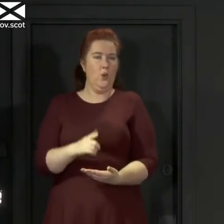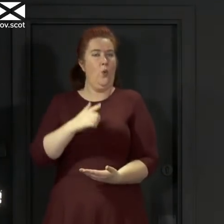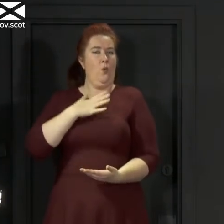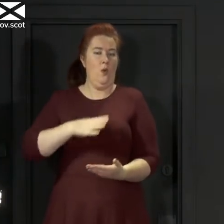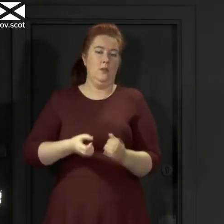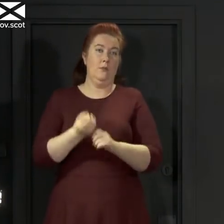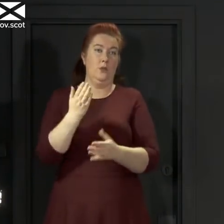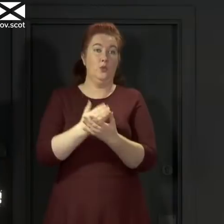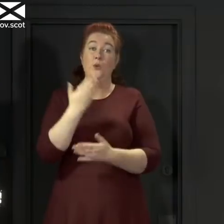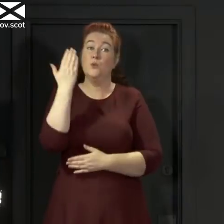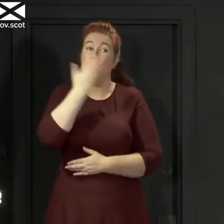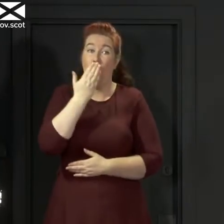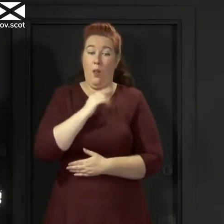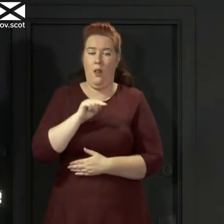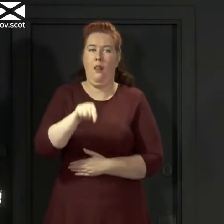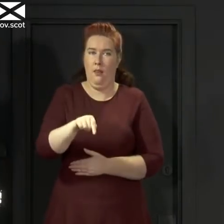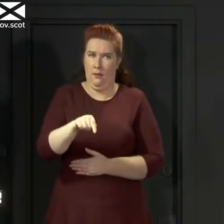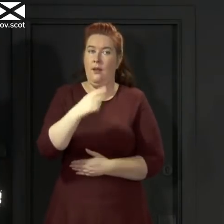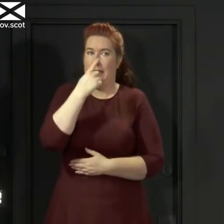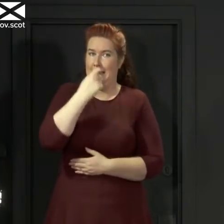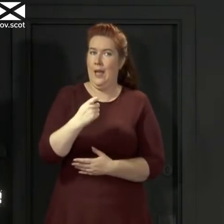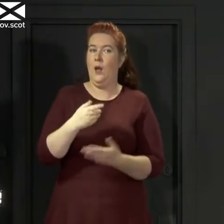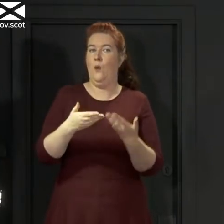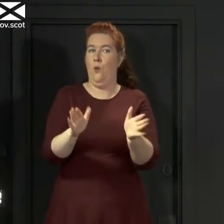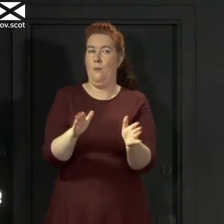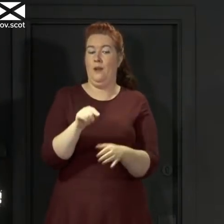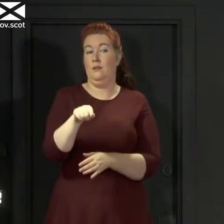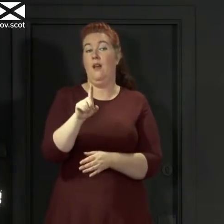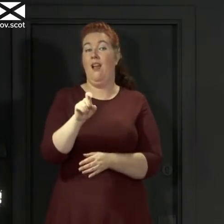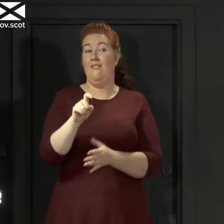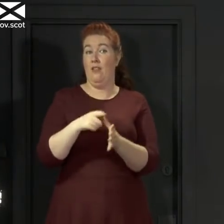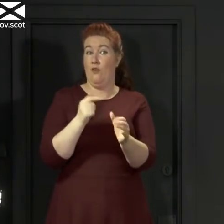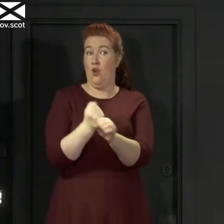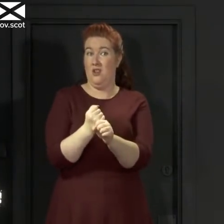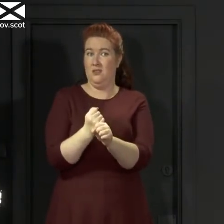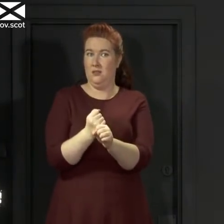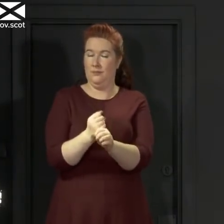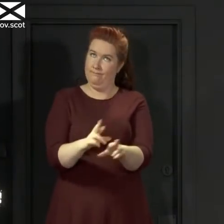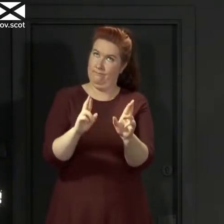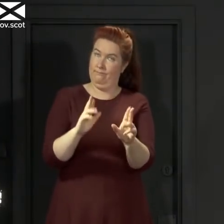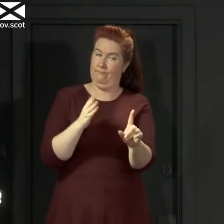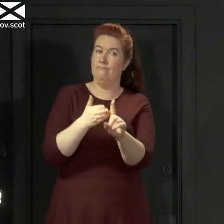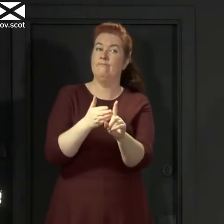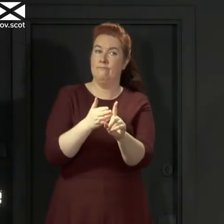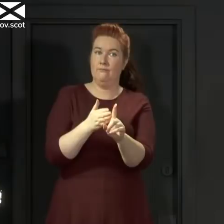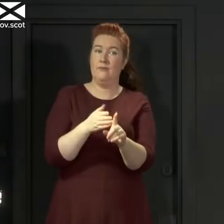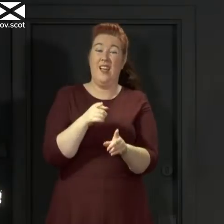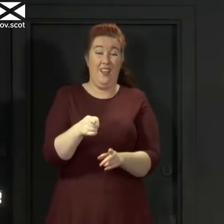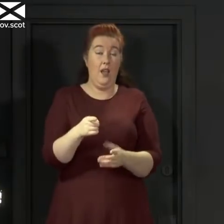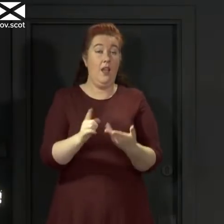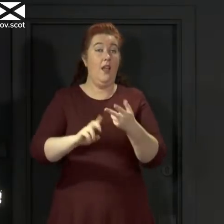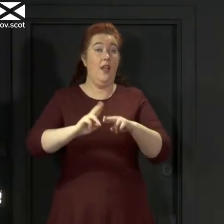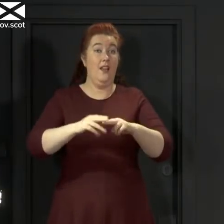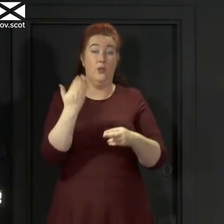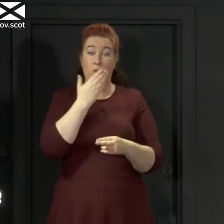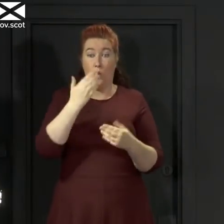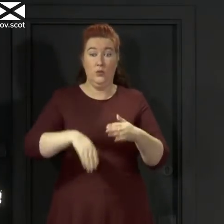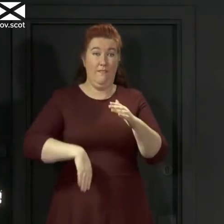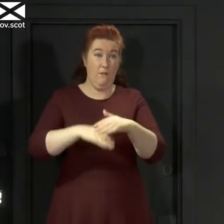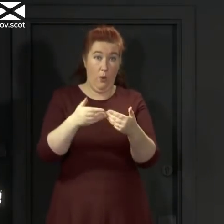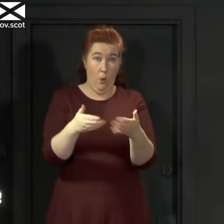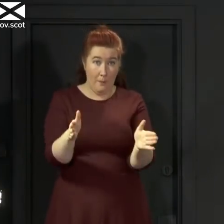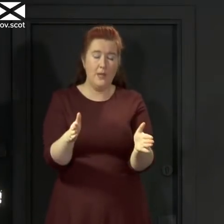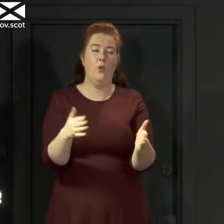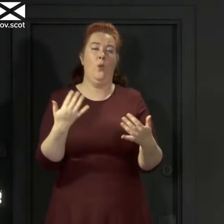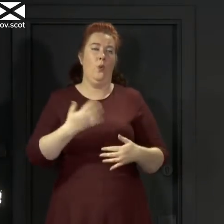fully and safely reopen from the 11th of August. That would be a further significant change. And in addition to that,